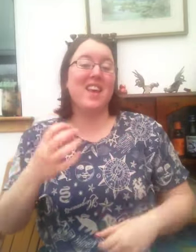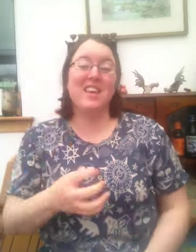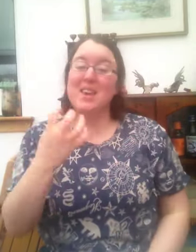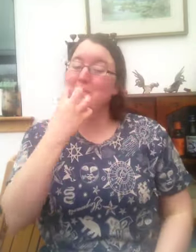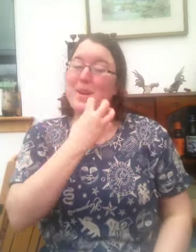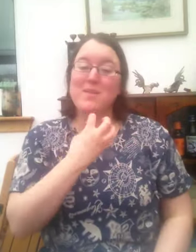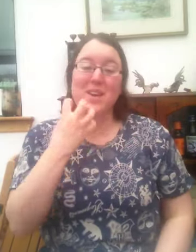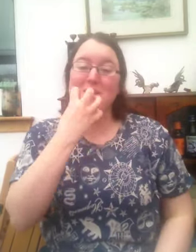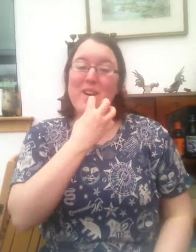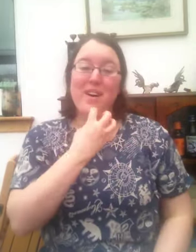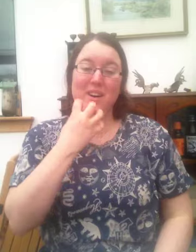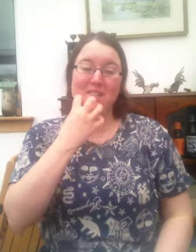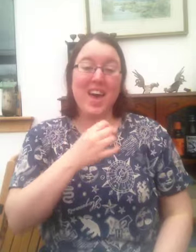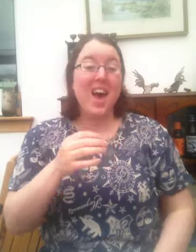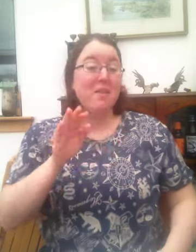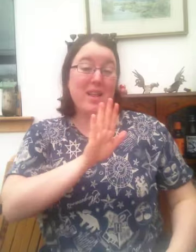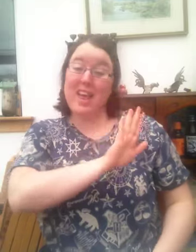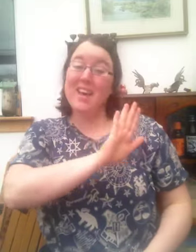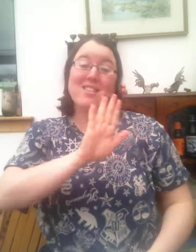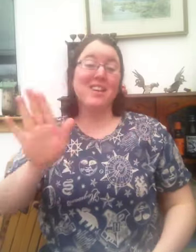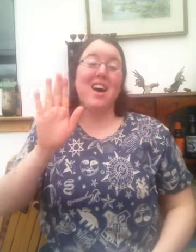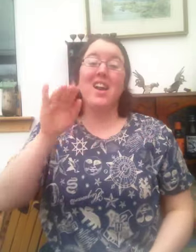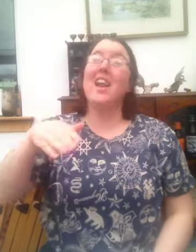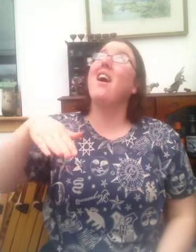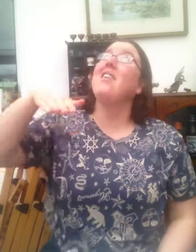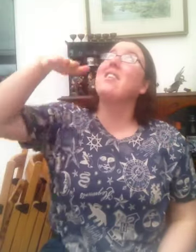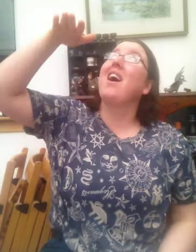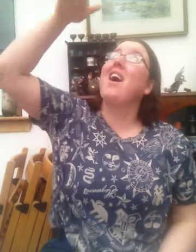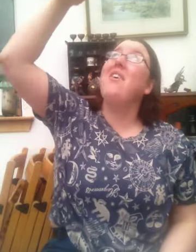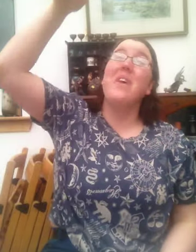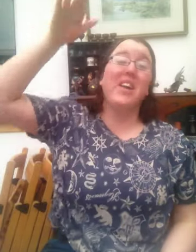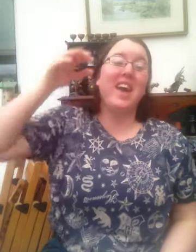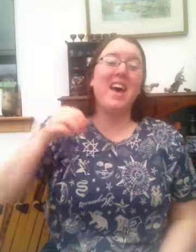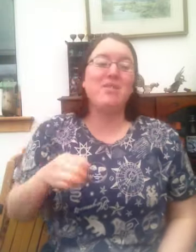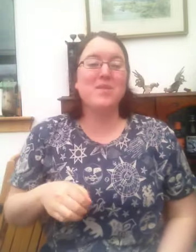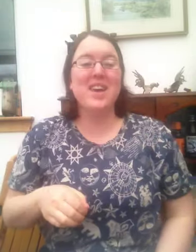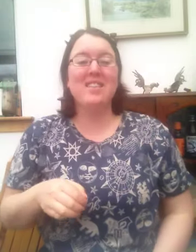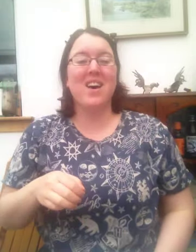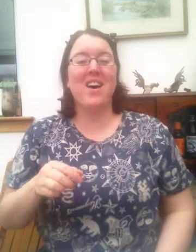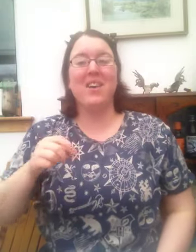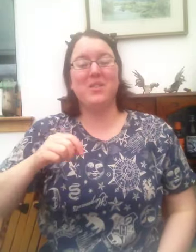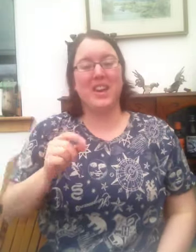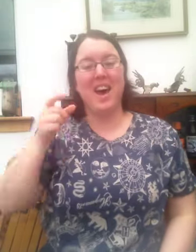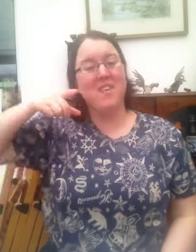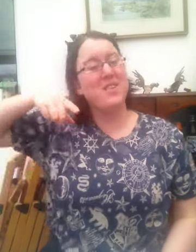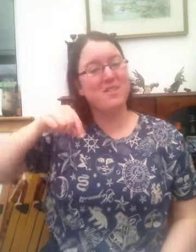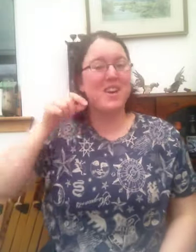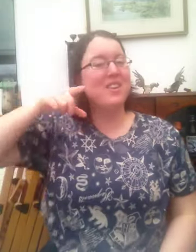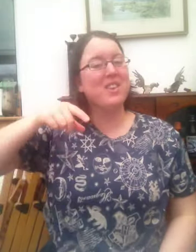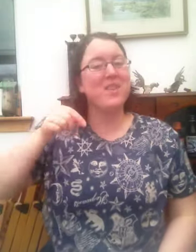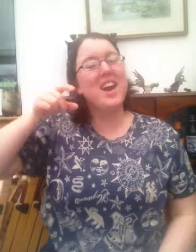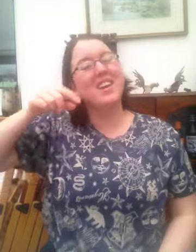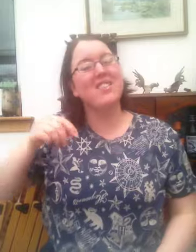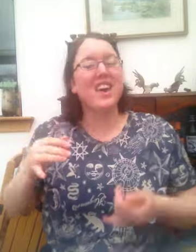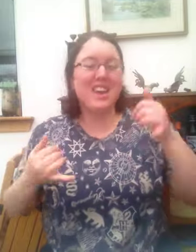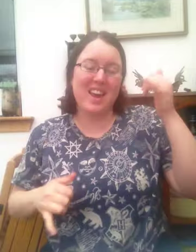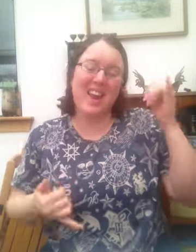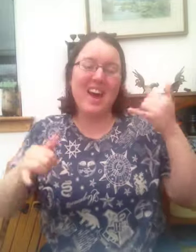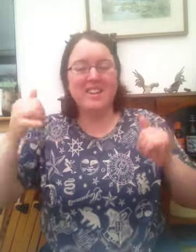they're keeping me warm. My legs are not long, so I'll never be told that I'm a real spring chicken, and